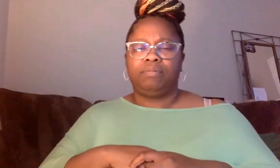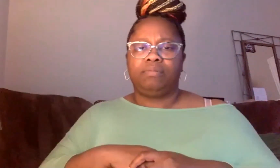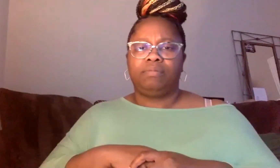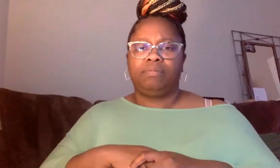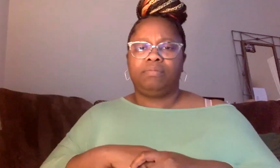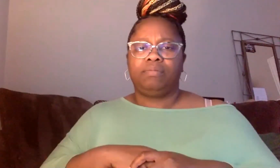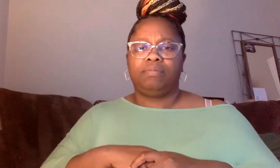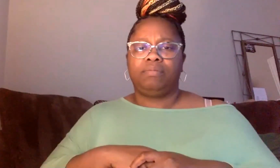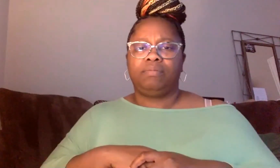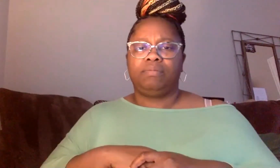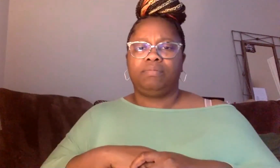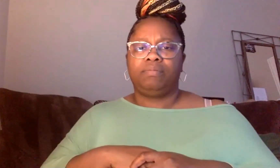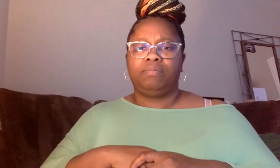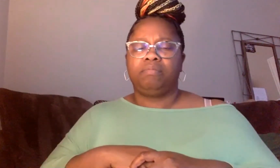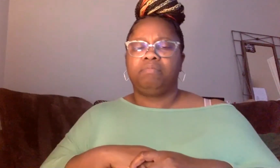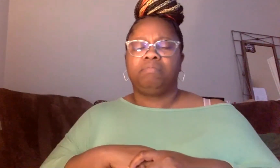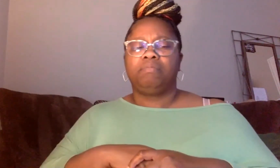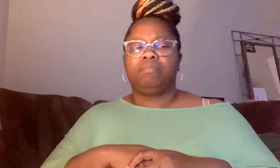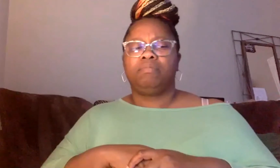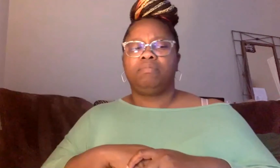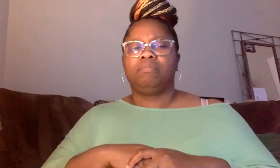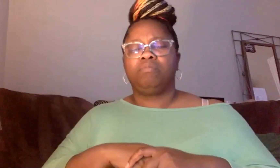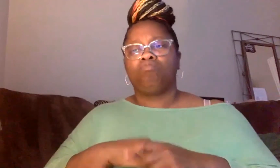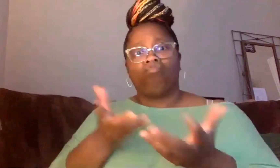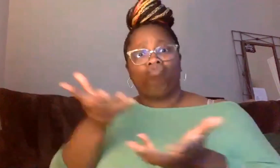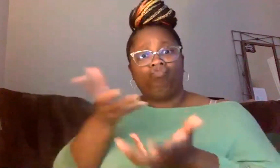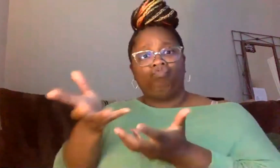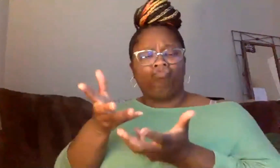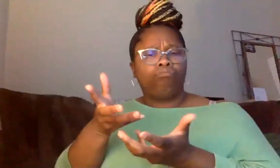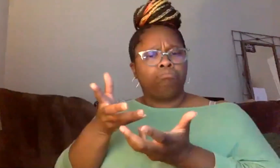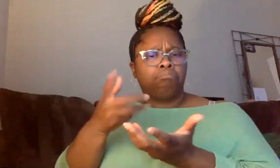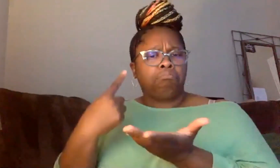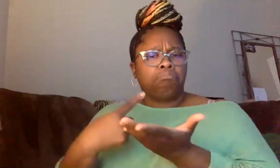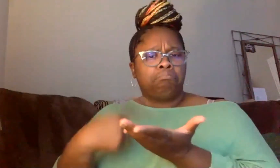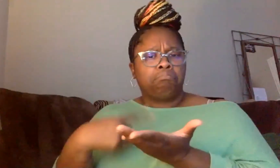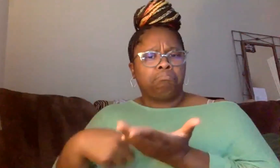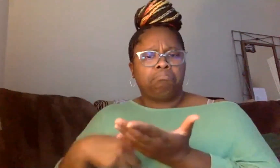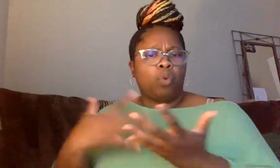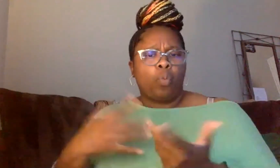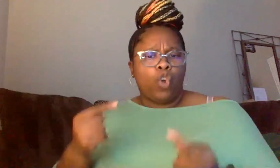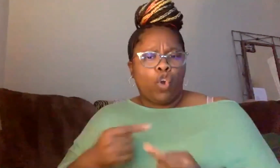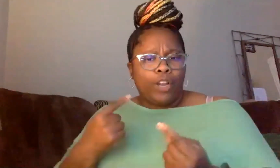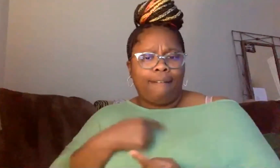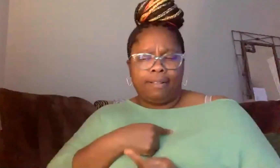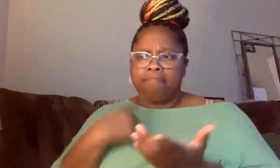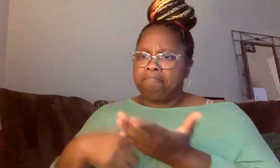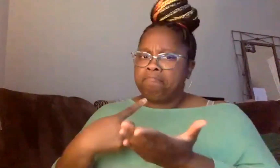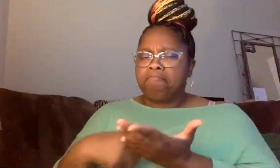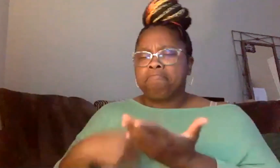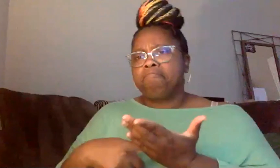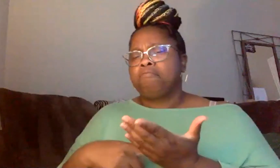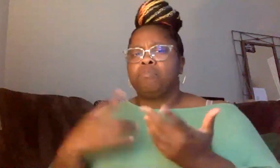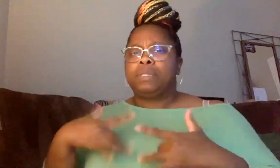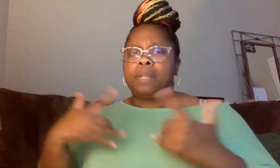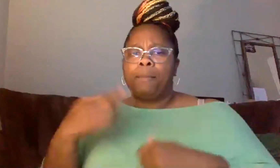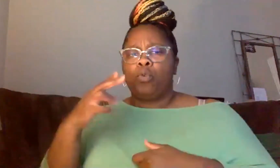height of professionalism within the conversation. We are only talking about the things that are hurting us. We are only talking about the things that are within the hood,